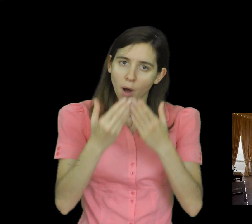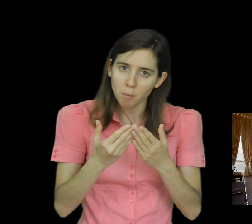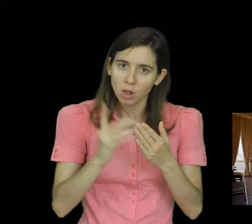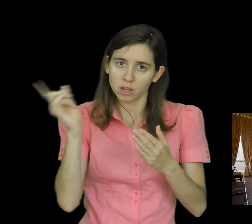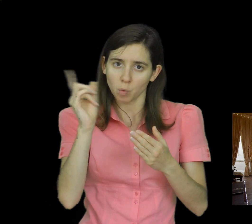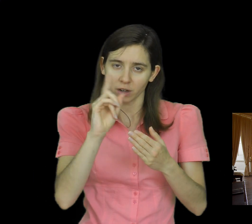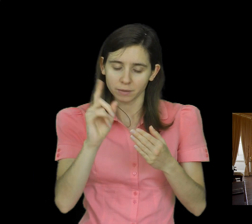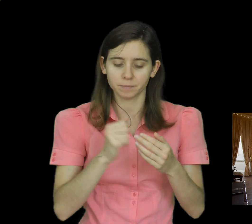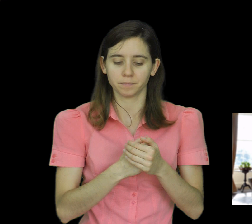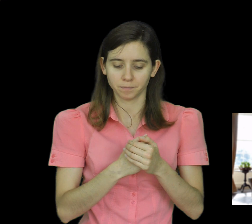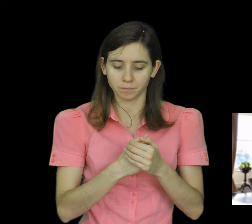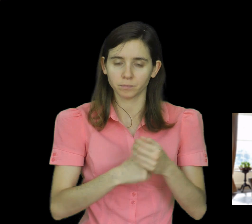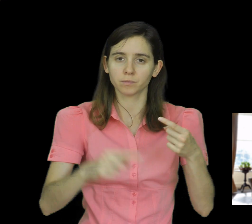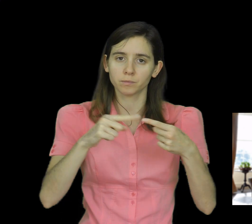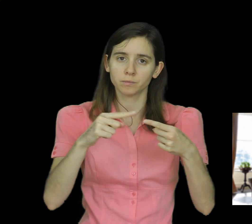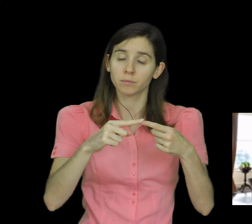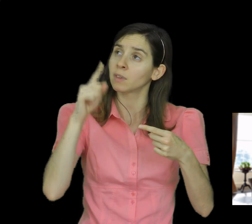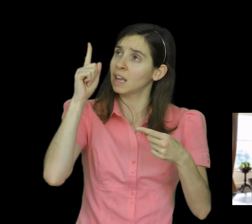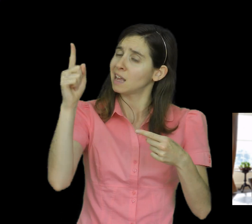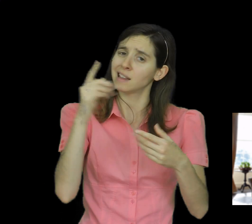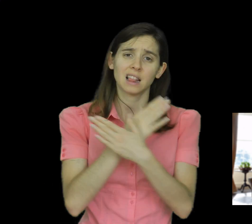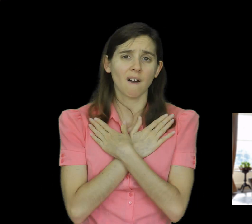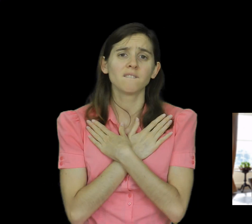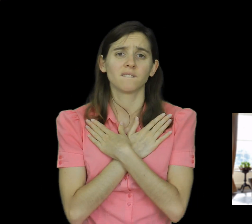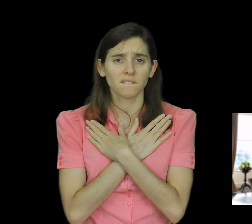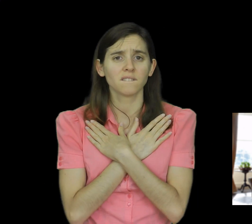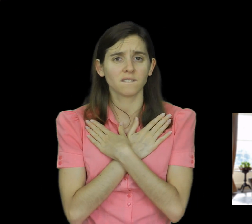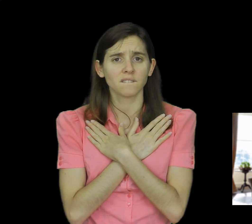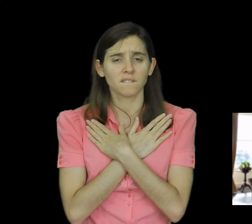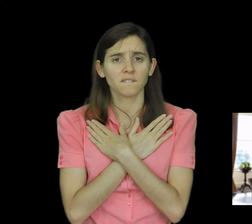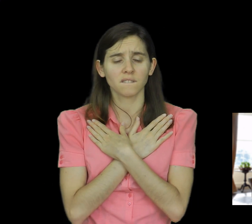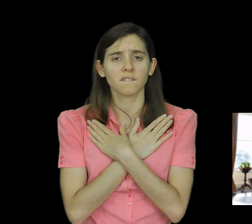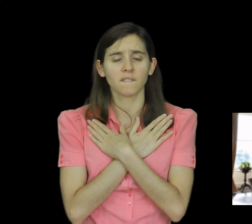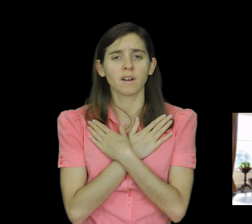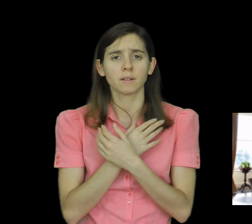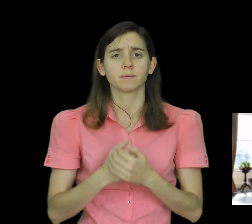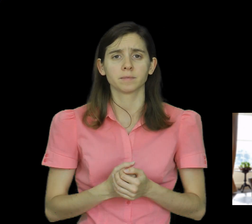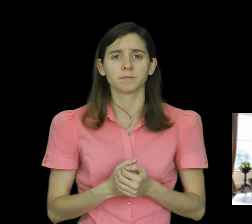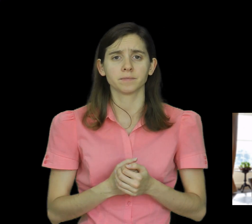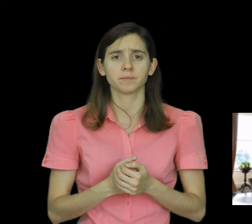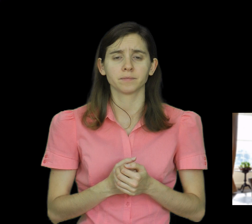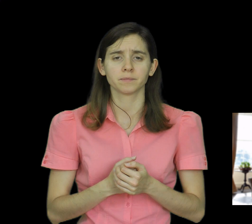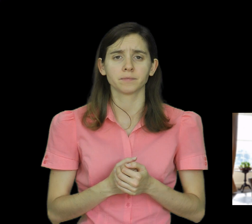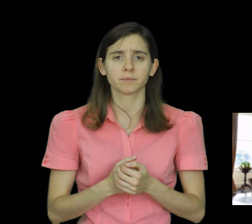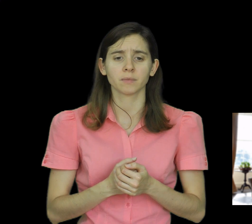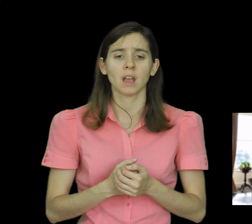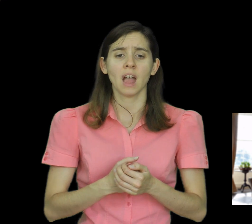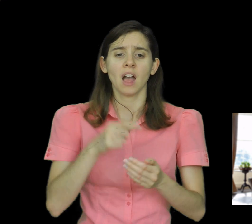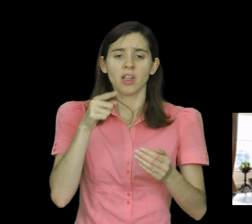goes like this. 1. God is love. 1 John chapter 4 and verse 16. This is the basic